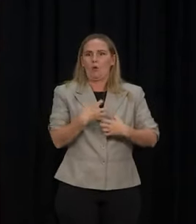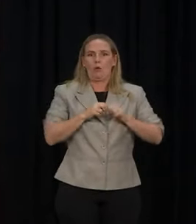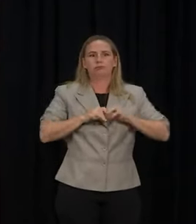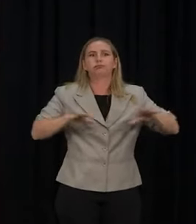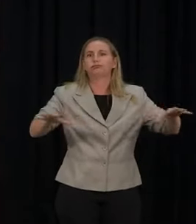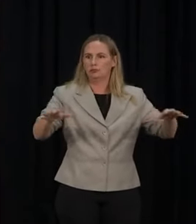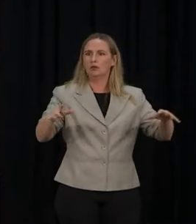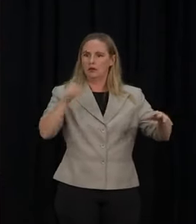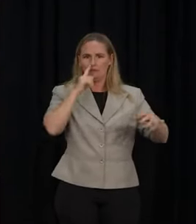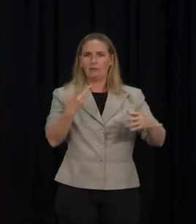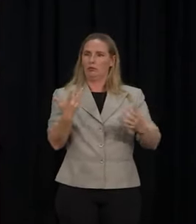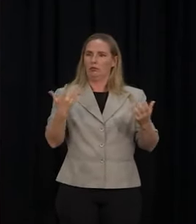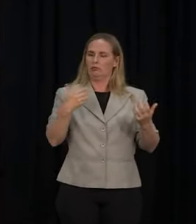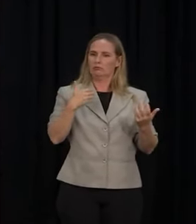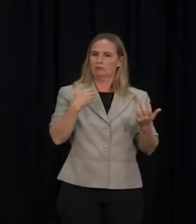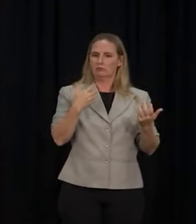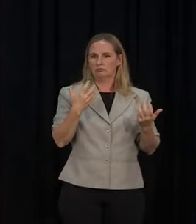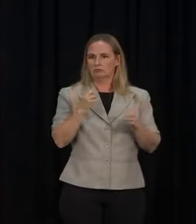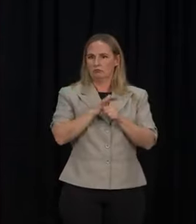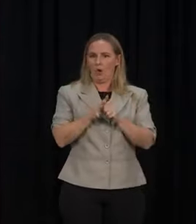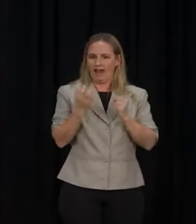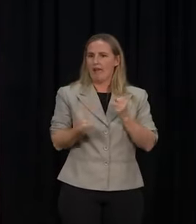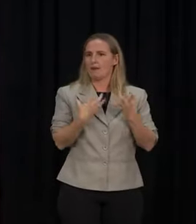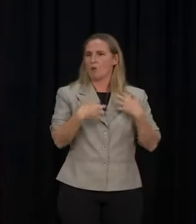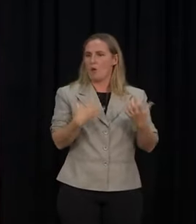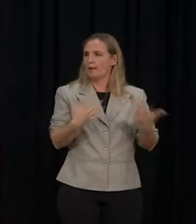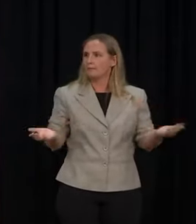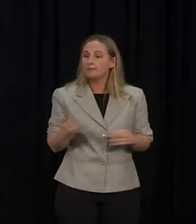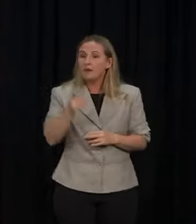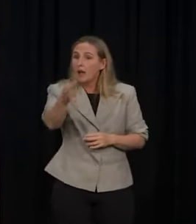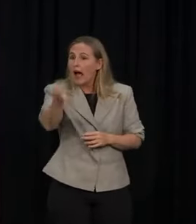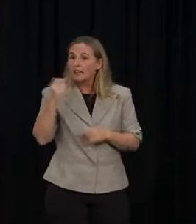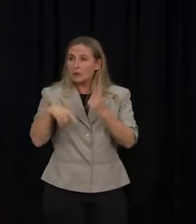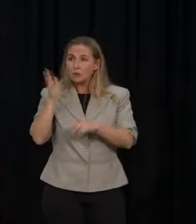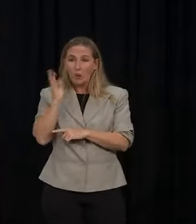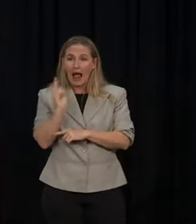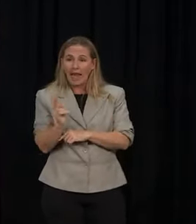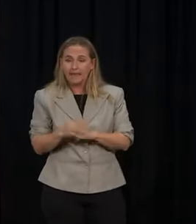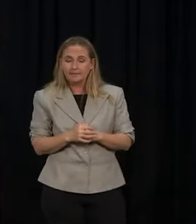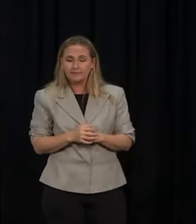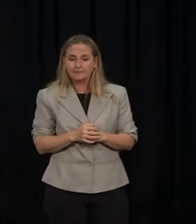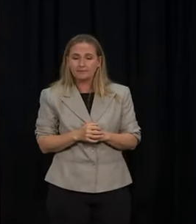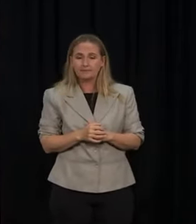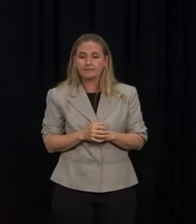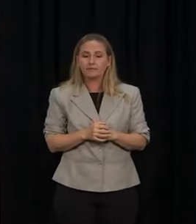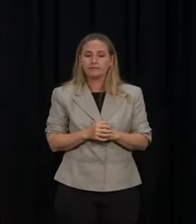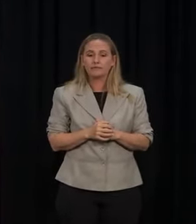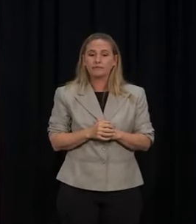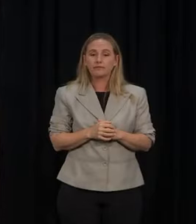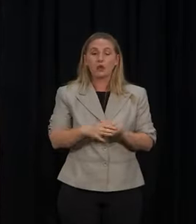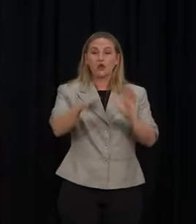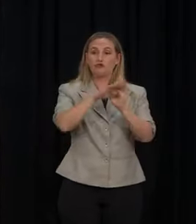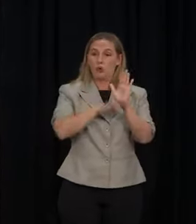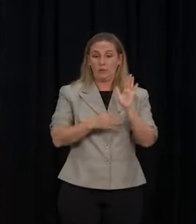concerned if mandates were to be removed from schools. And again, keep in mind when we put them in place, very much it was because